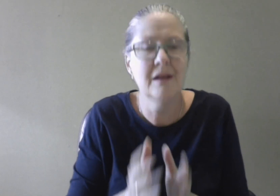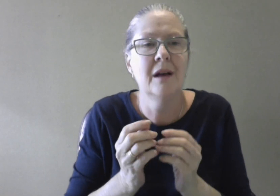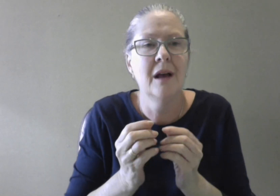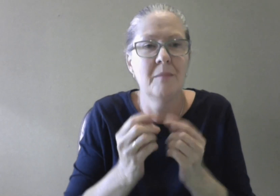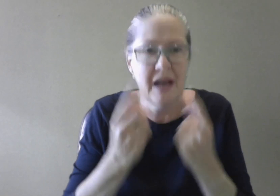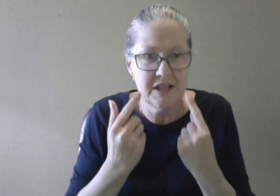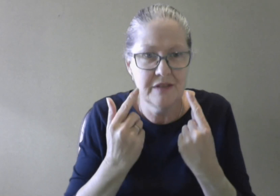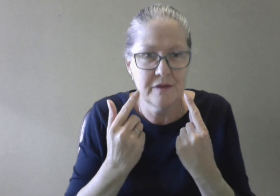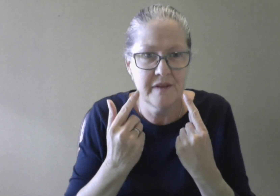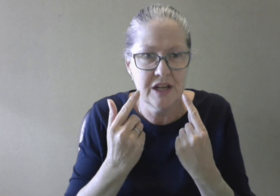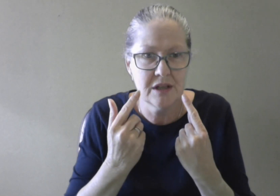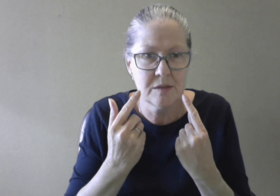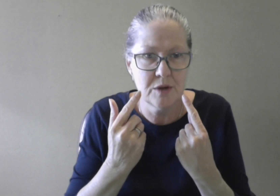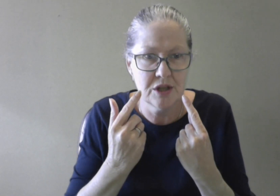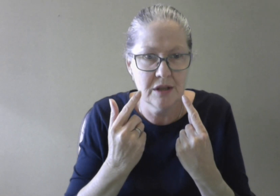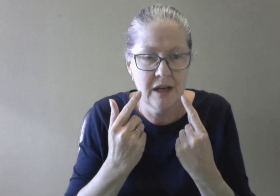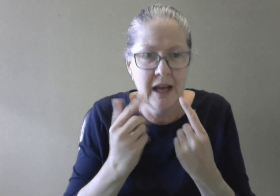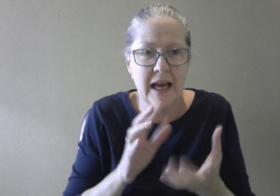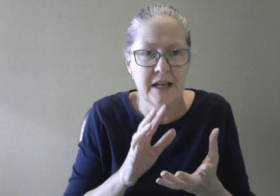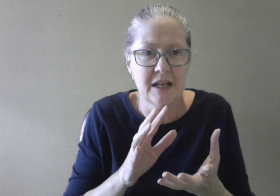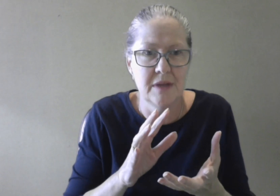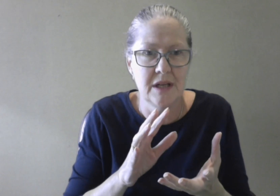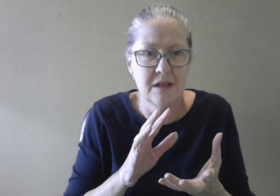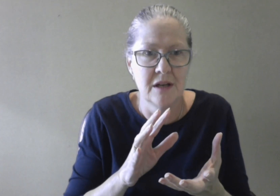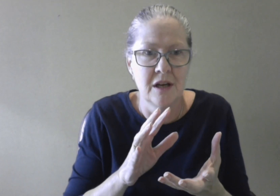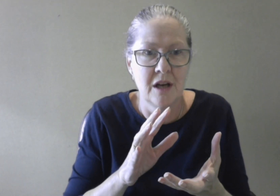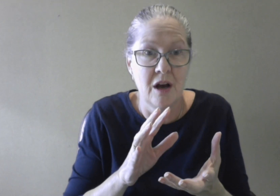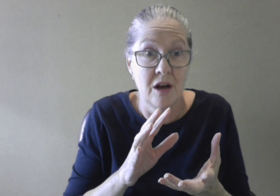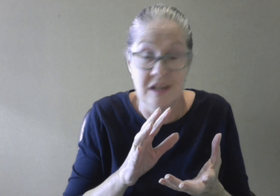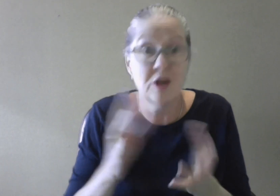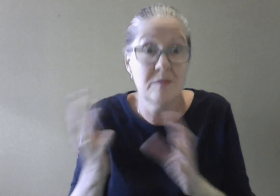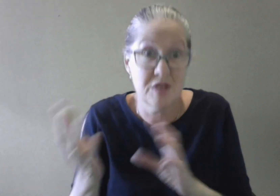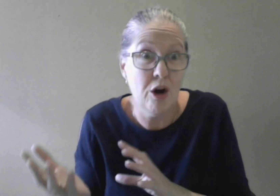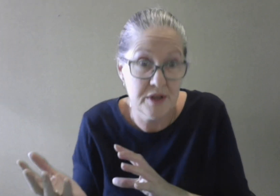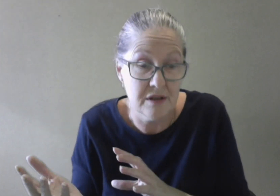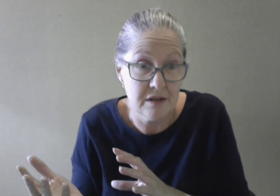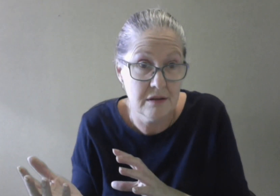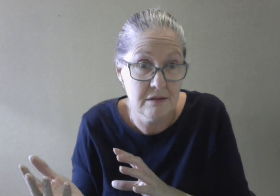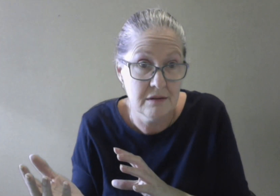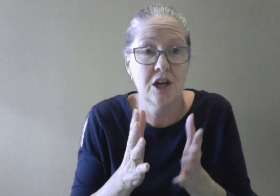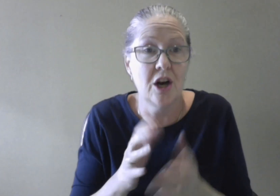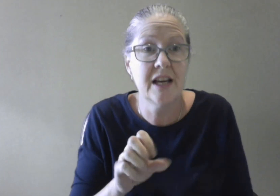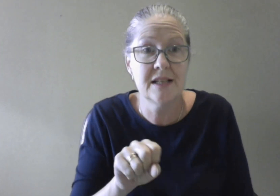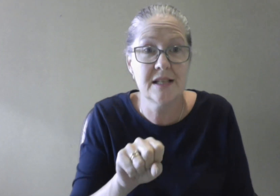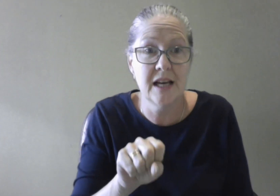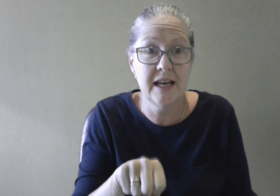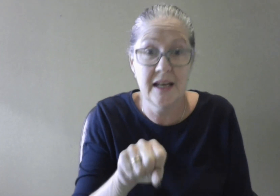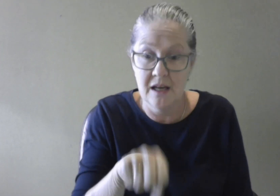but have a different facial expression and it can mean sometimes the opposite. Like I can say